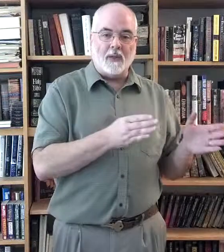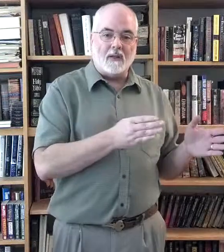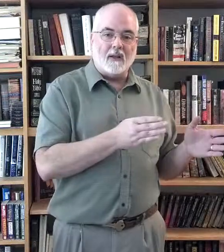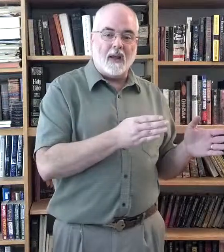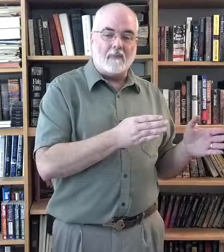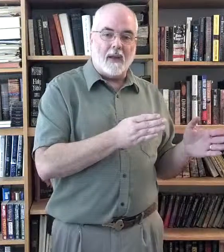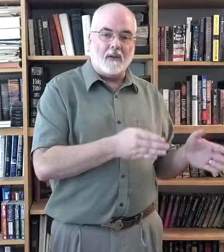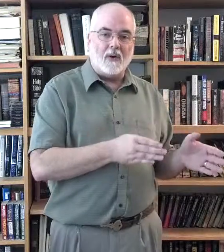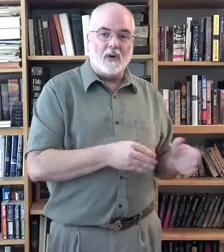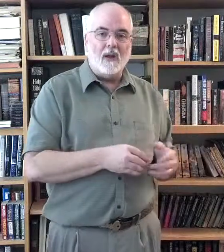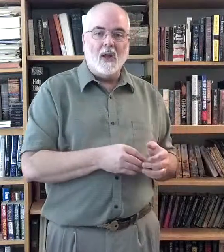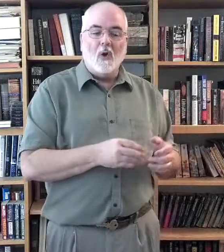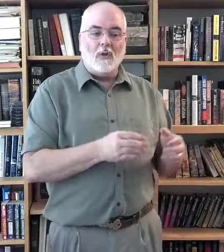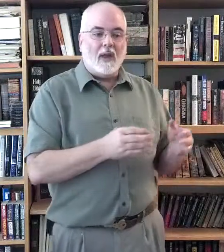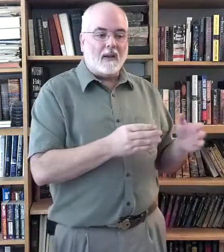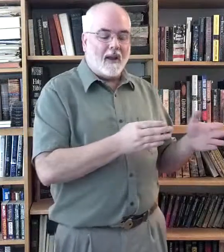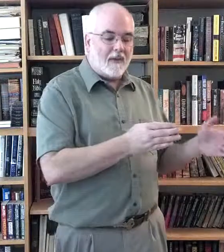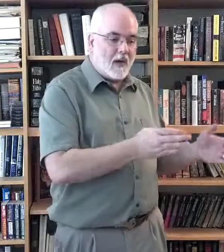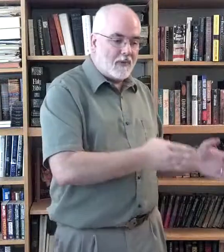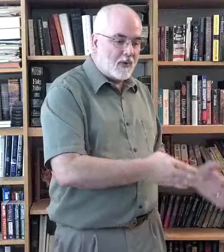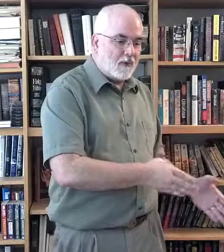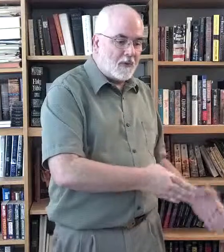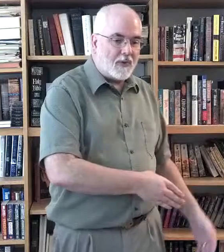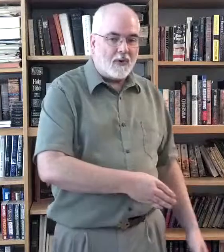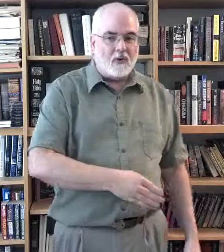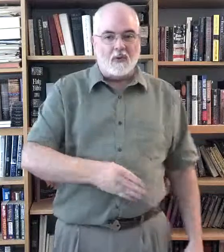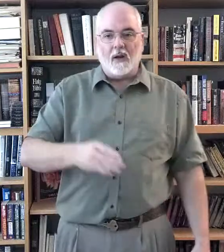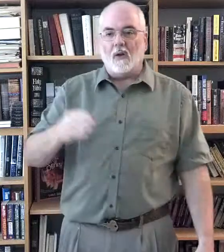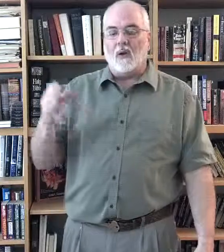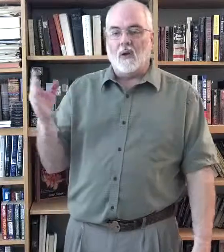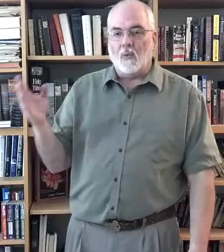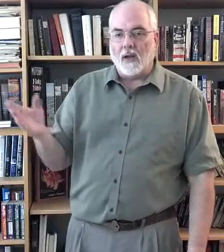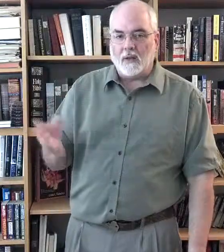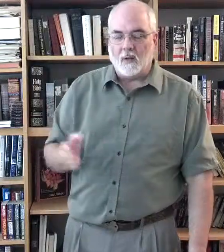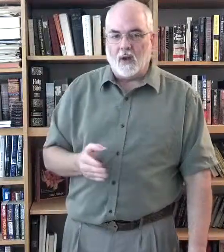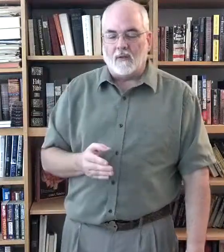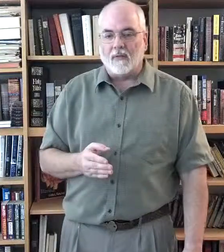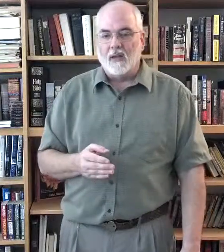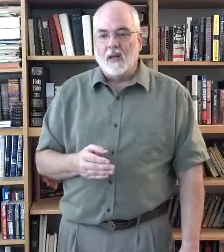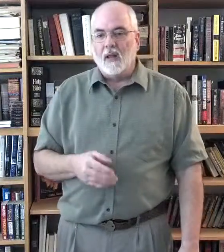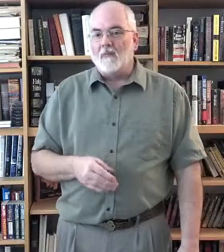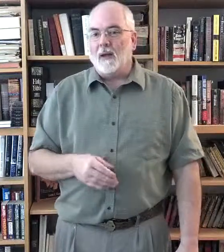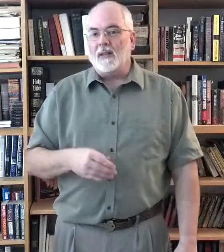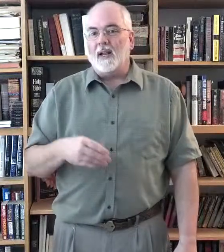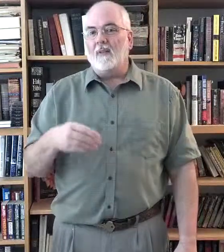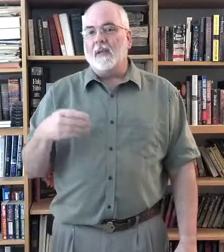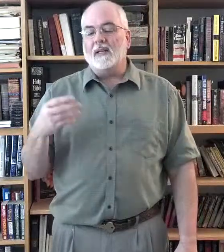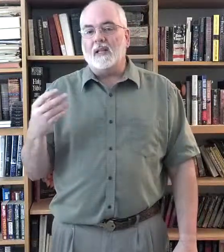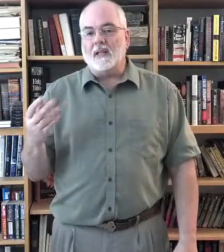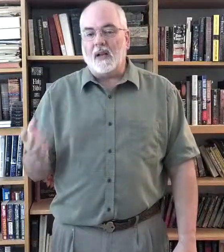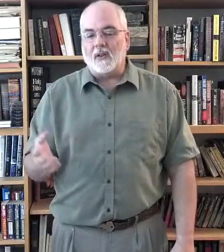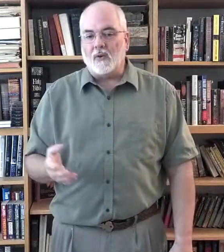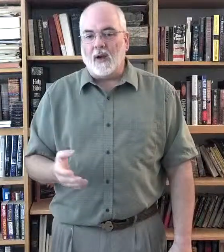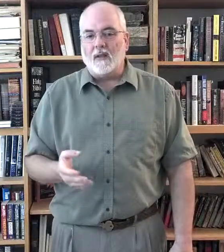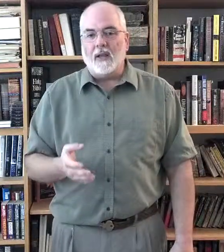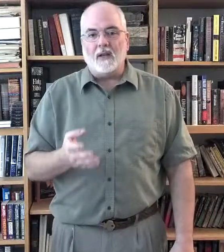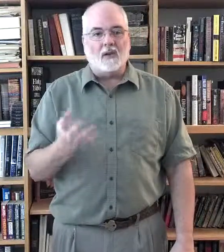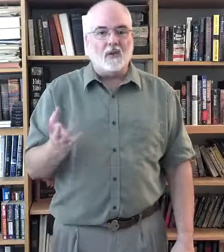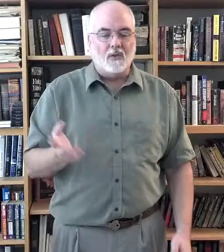at Palo Verde that have come through from 3rd grade all the way to 12th. By the time they get to 9th grade, they can learn the